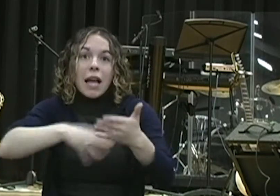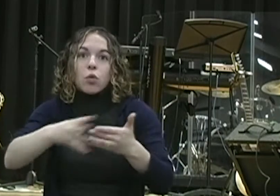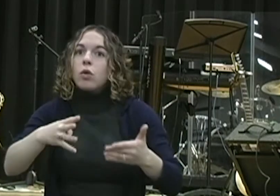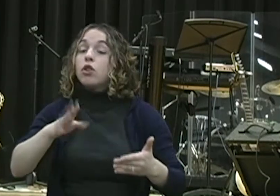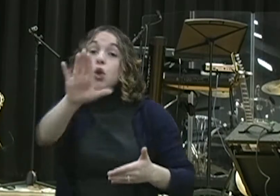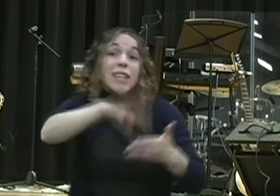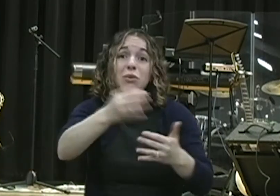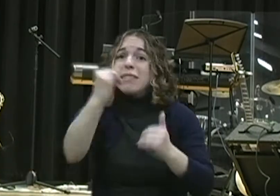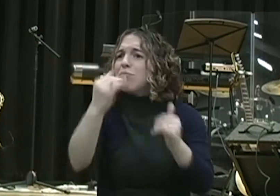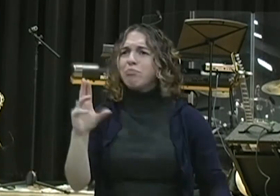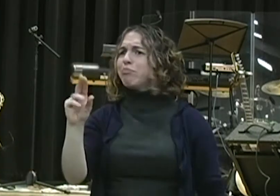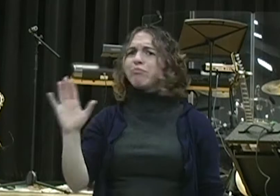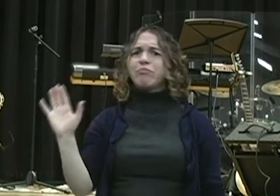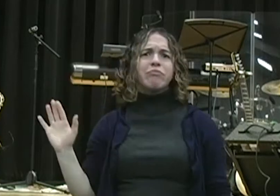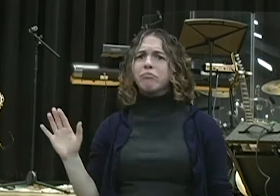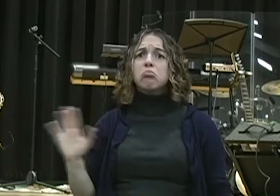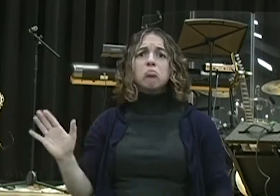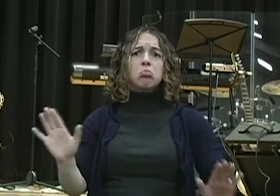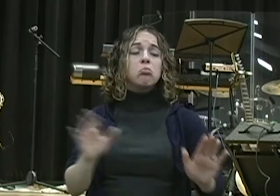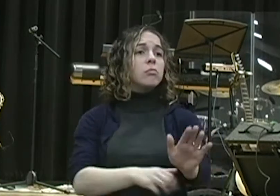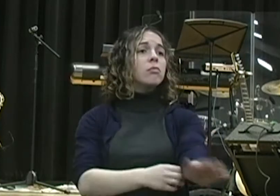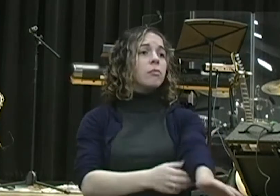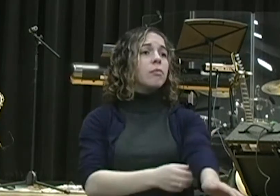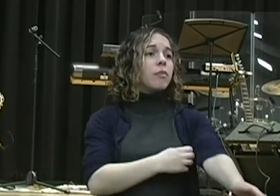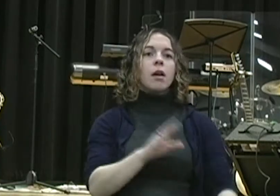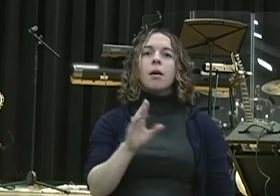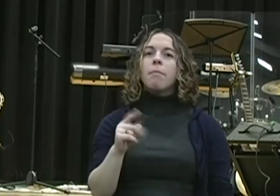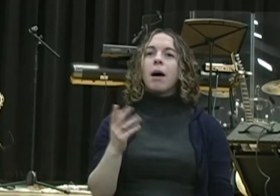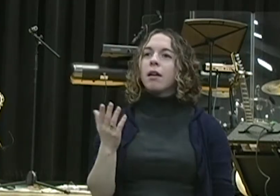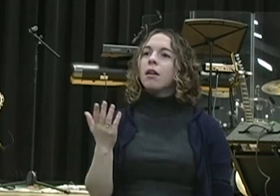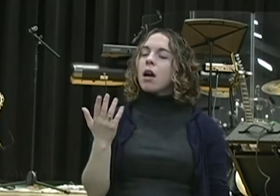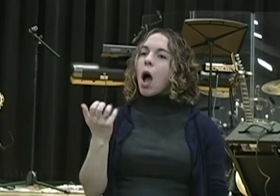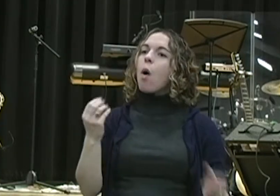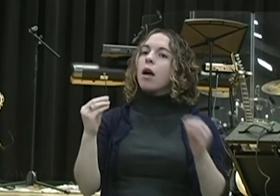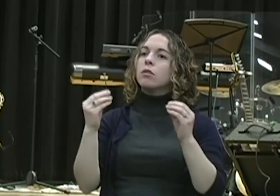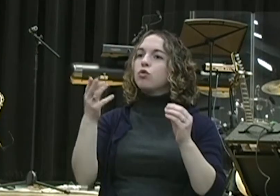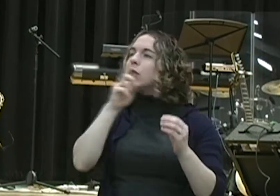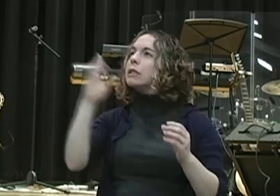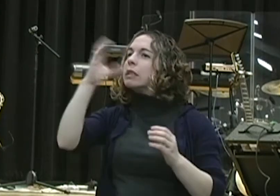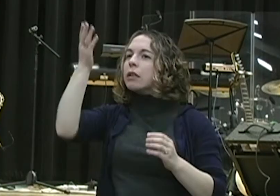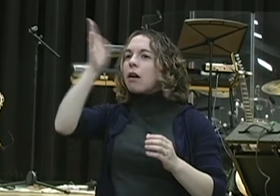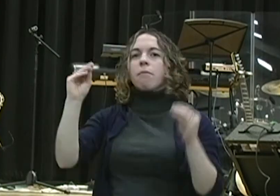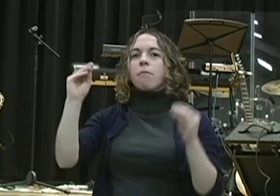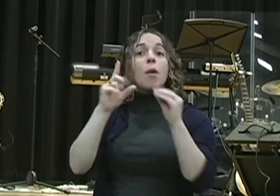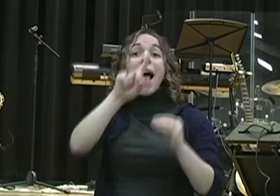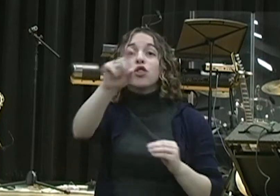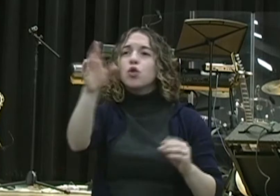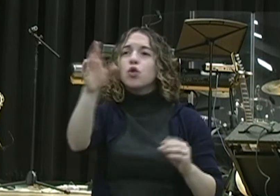this. I don't do it because I'm a pastor. I do it because I want more of God. Can you say amen? And so I'm asking you to do the same thing. You don't have